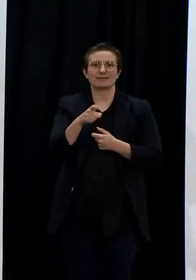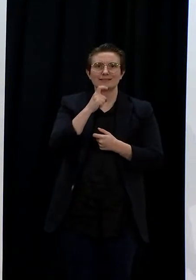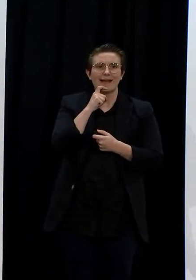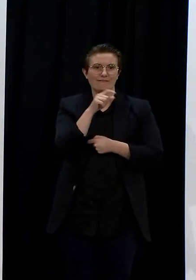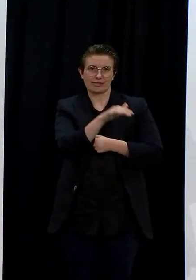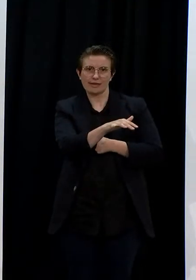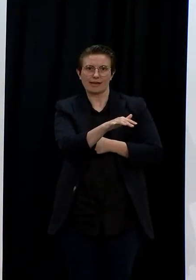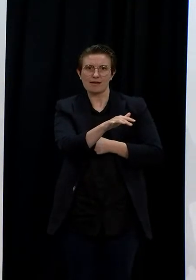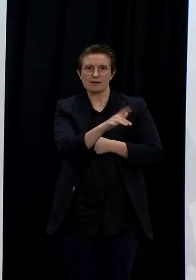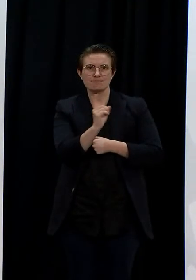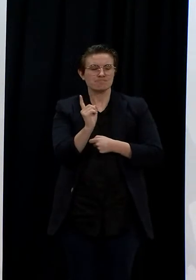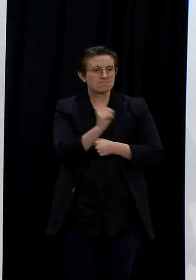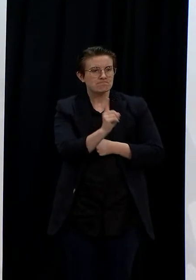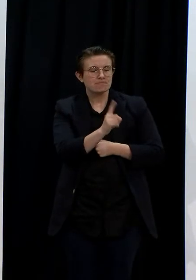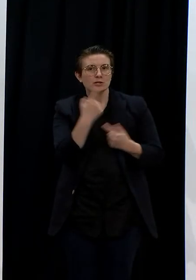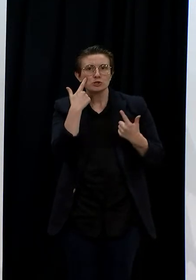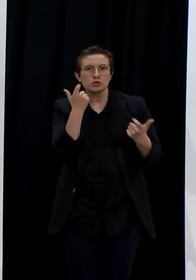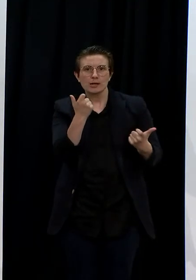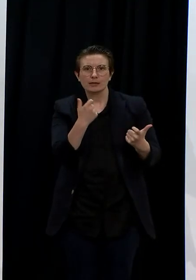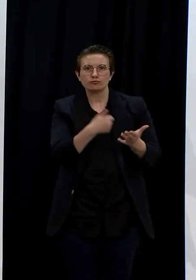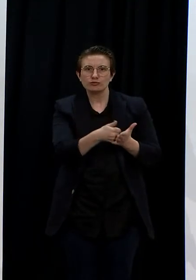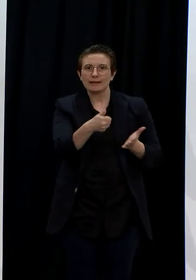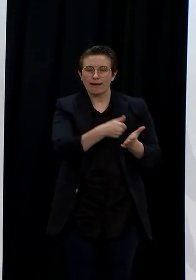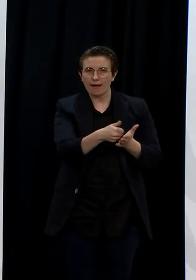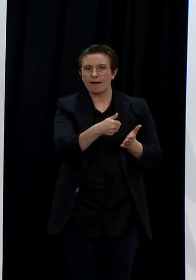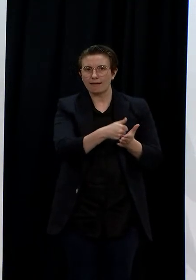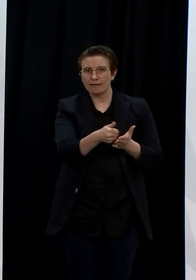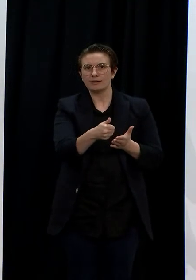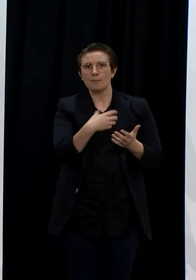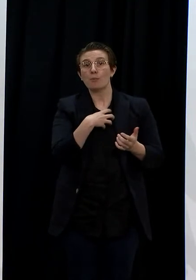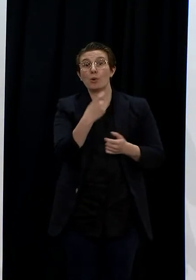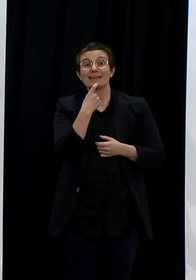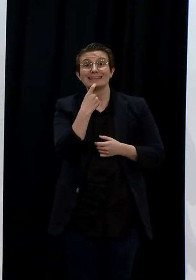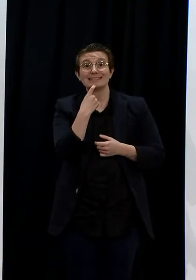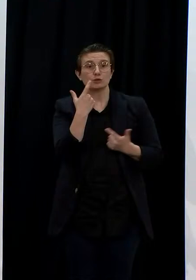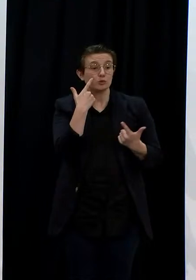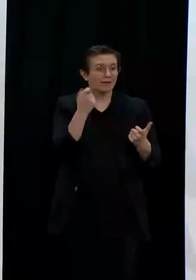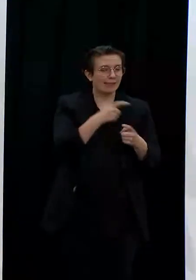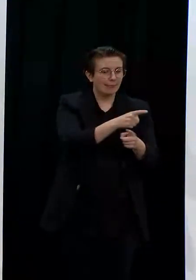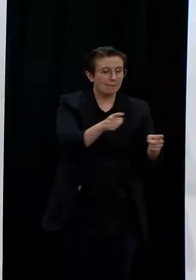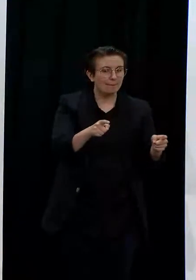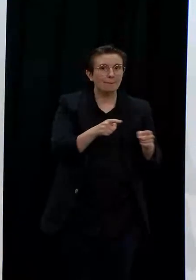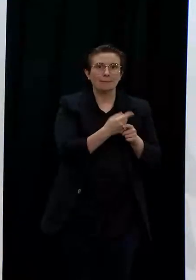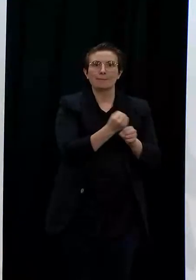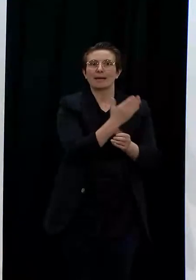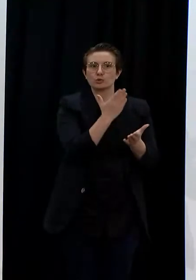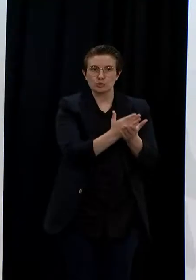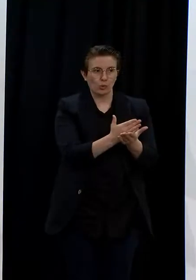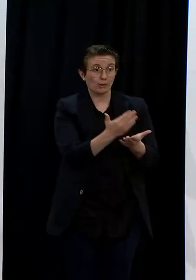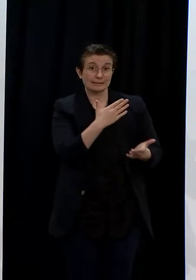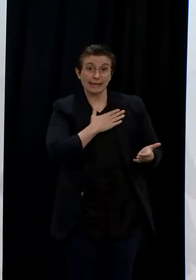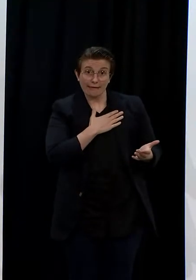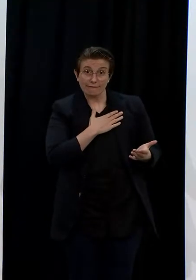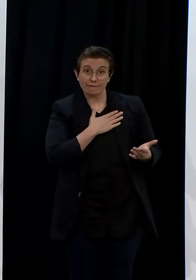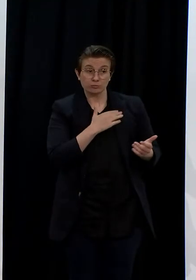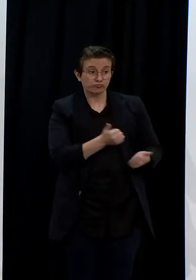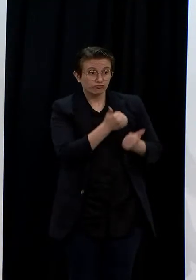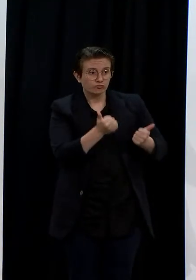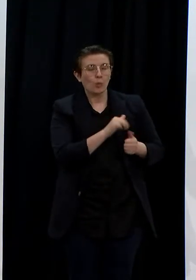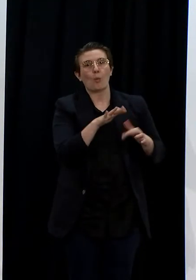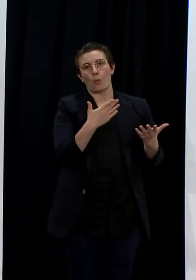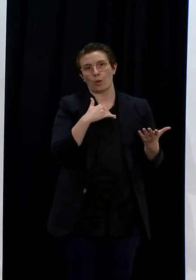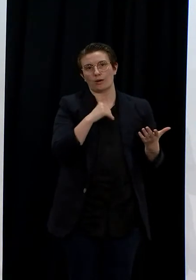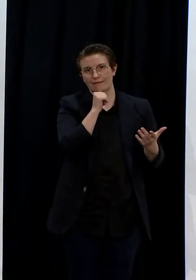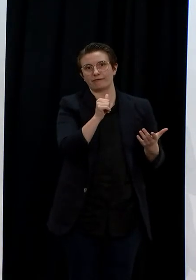someone needs hospital level care than if they're spread out around their homes around Auckland on your question that is that is not usual